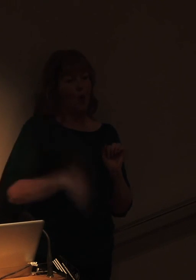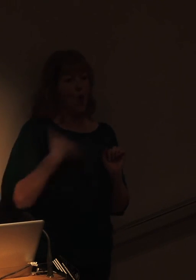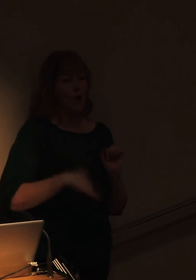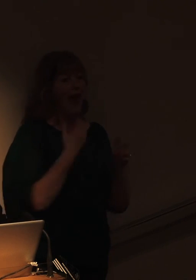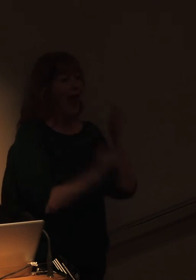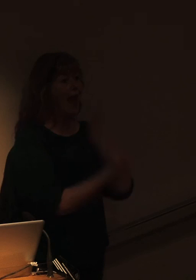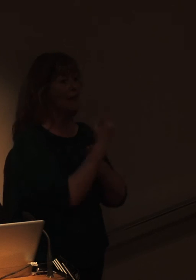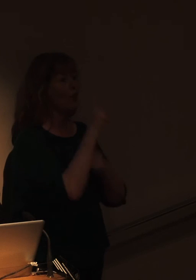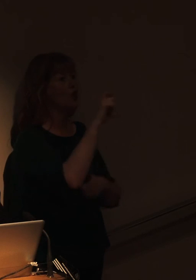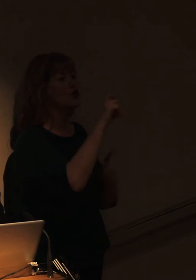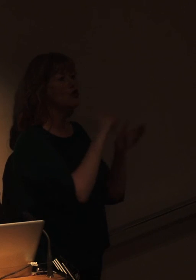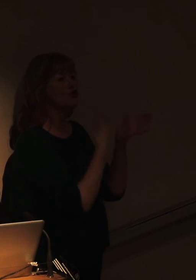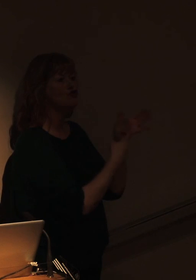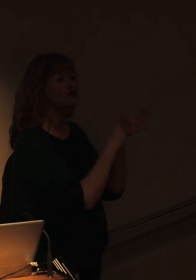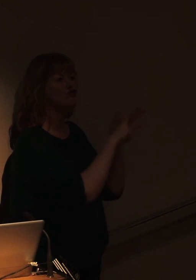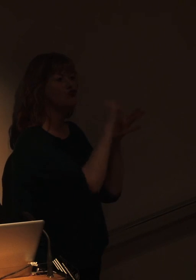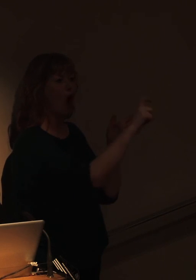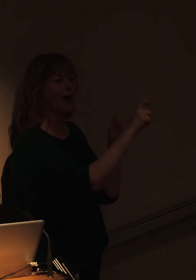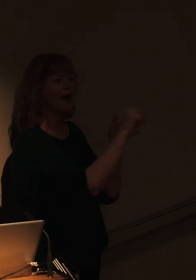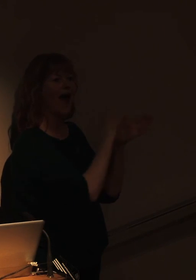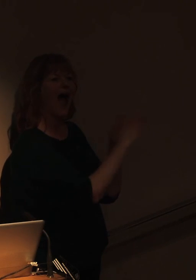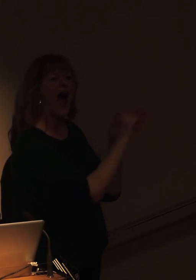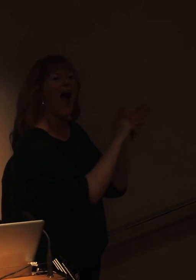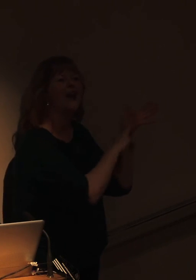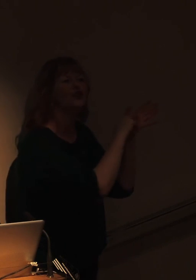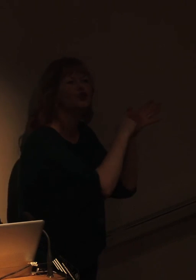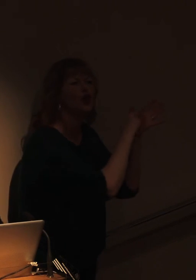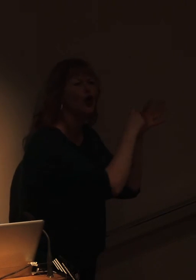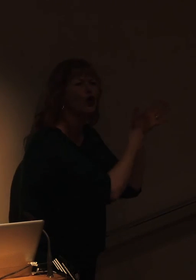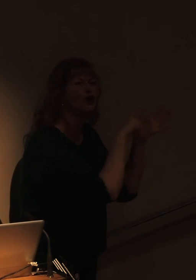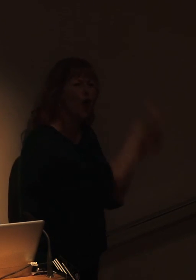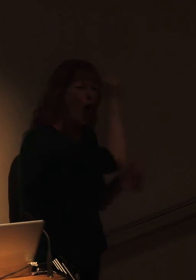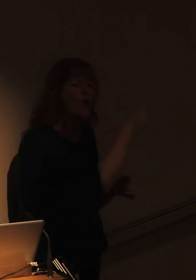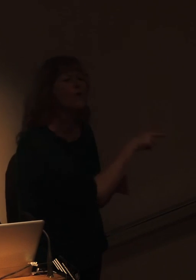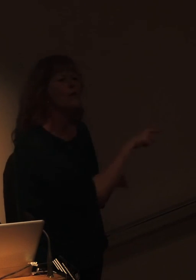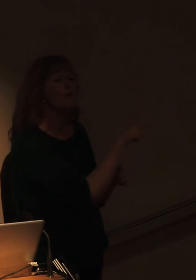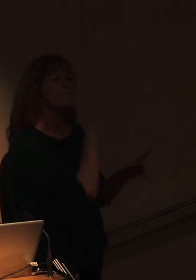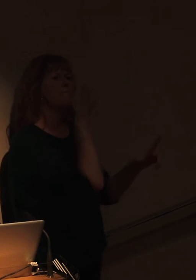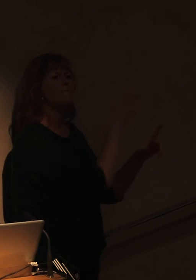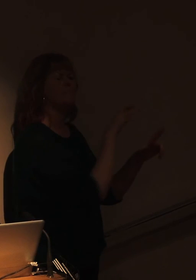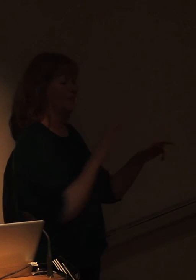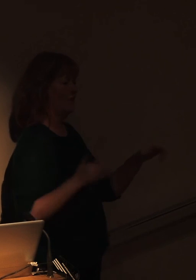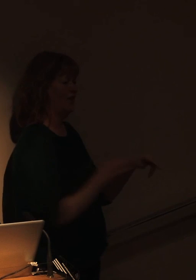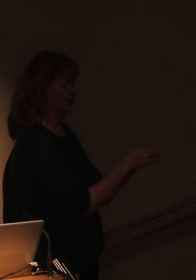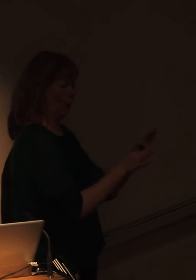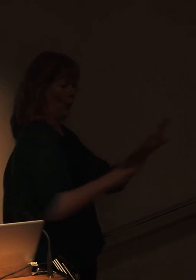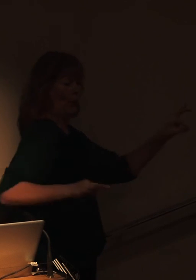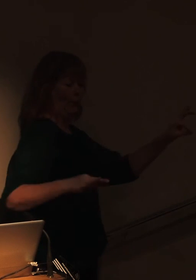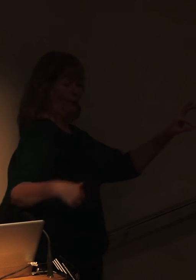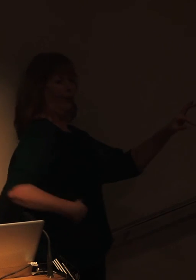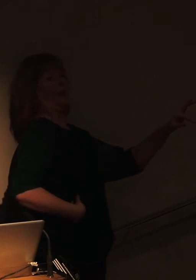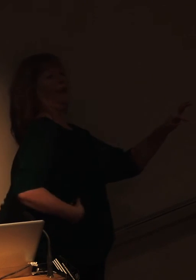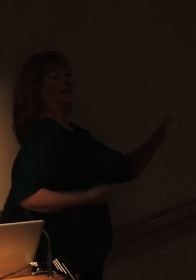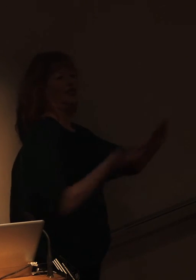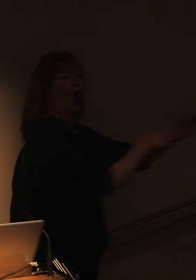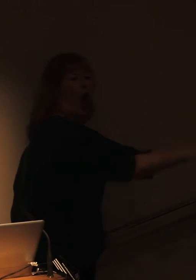and it's been a big issue ever since. But no, in 20 years we've had plenty of situations where things are interesting,